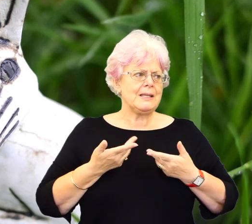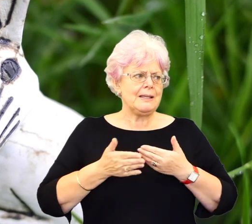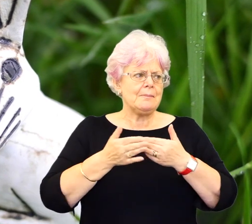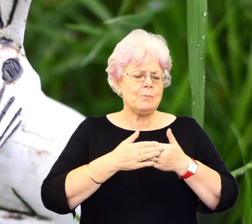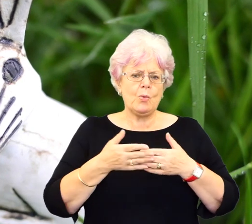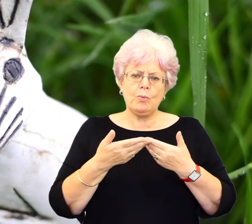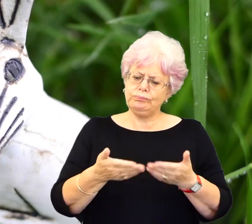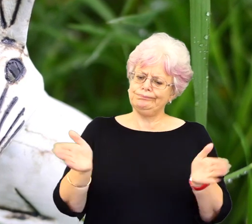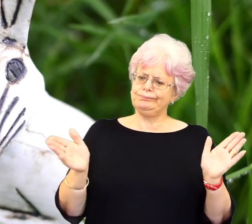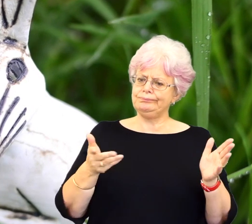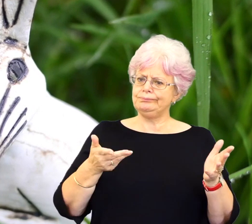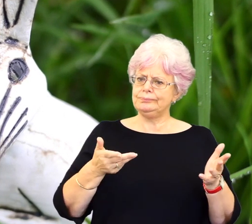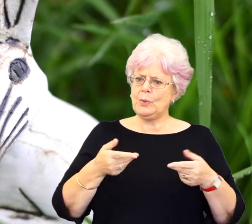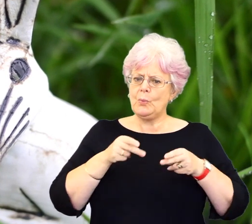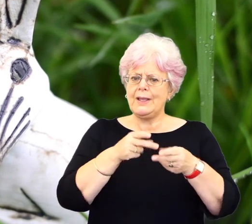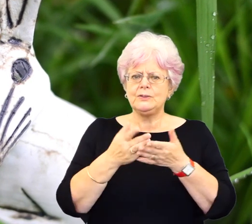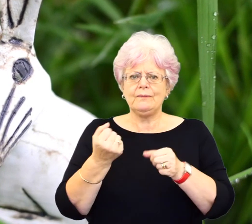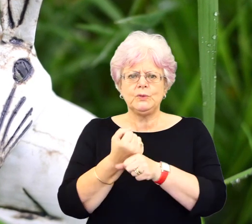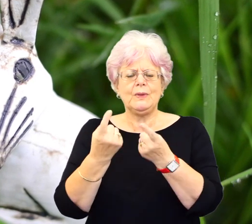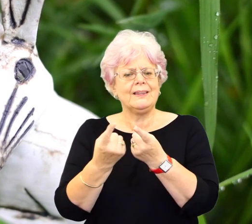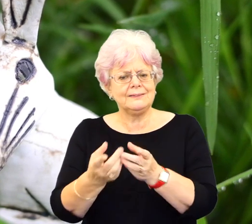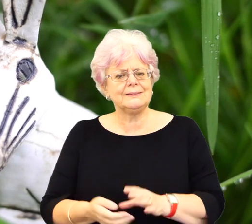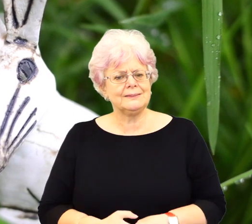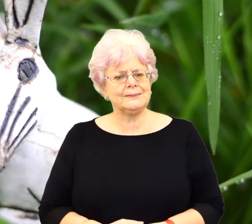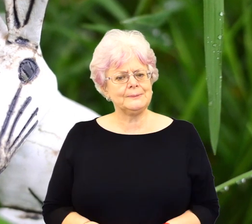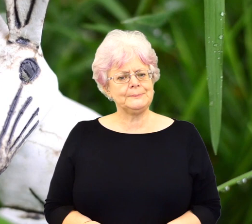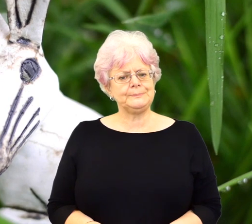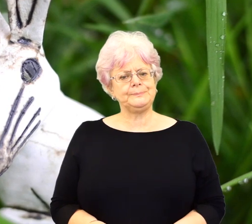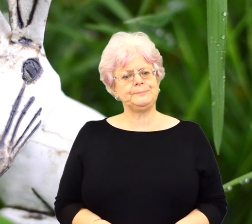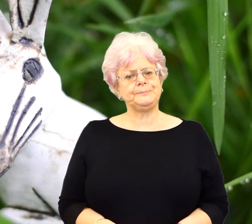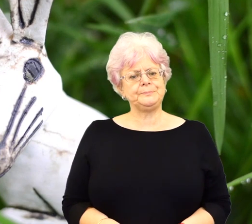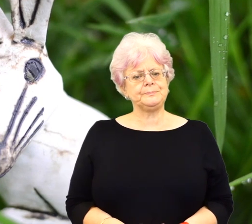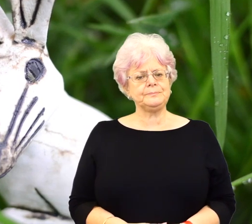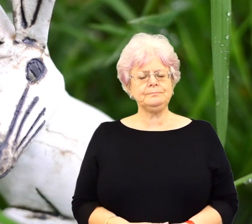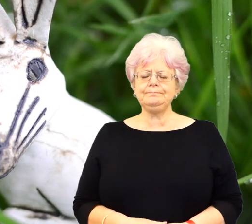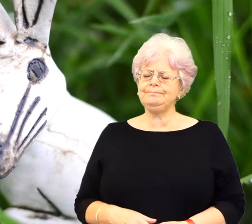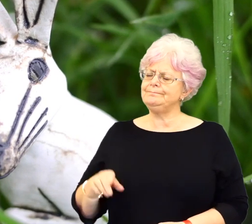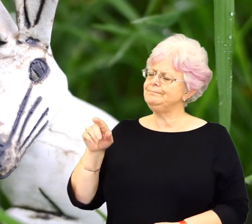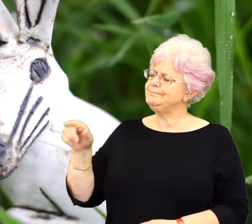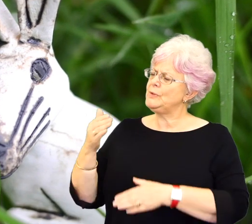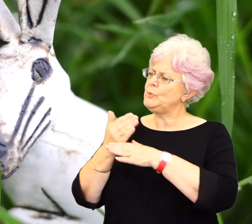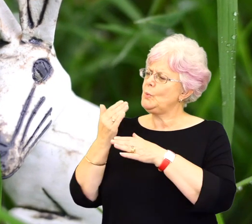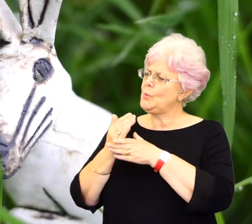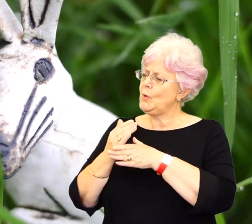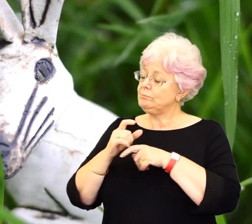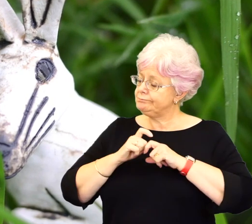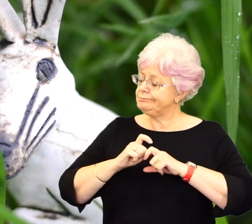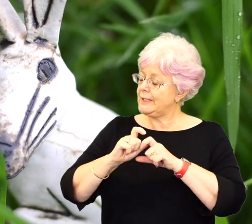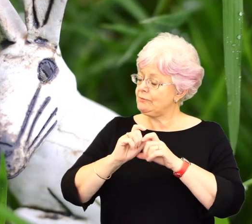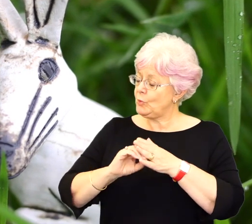I think it's getting more freedom to do different, more wider range of stuff. And would you say that your work, your practice continues